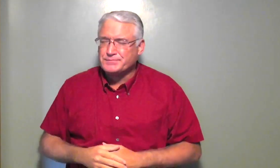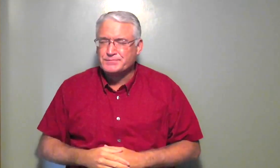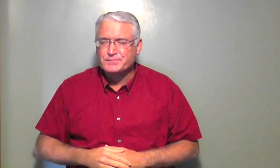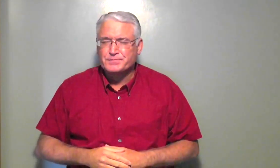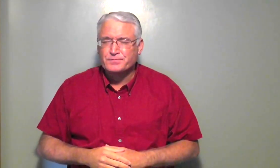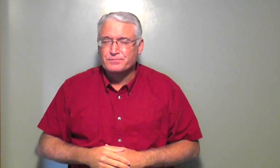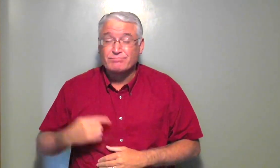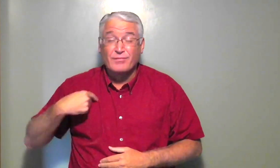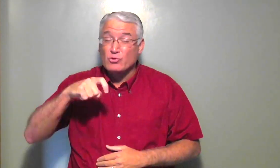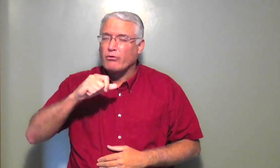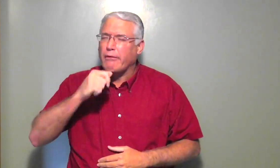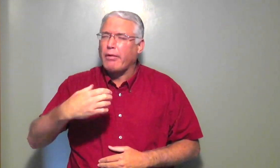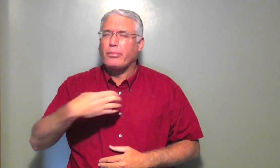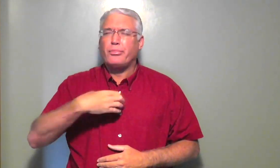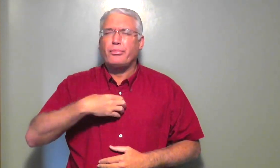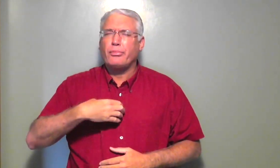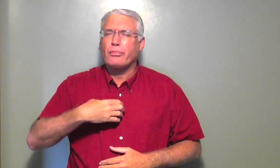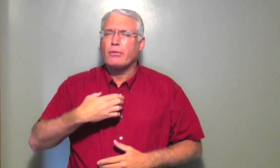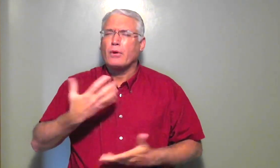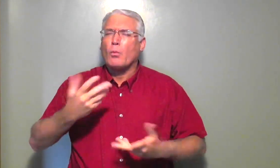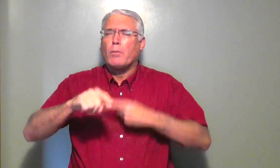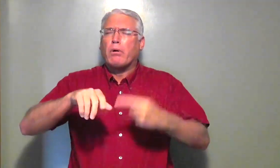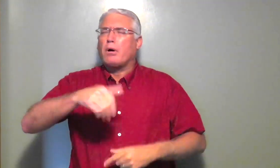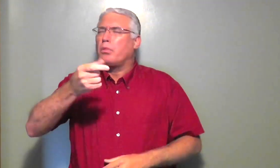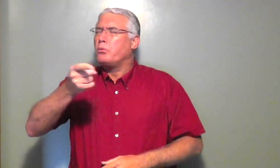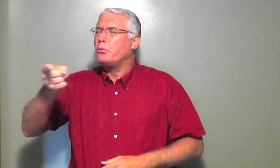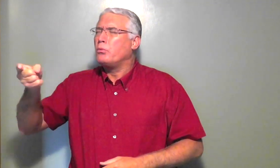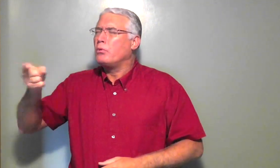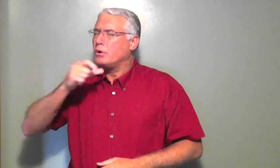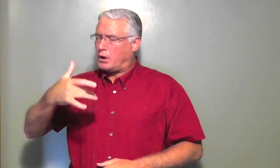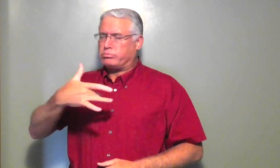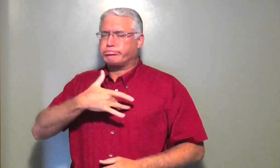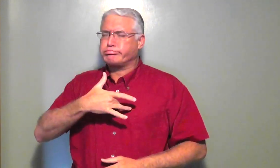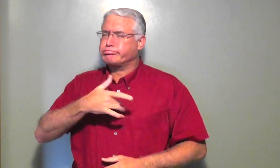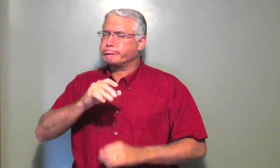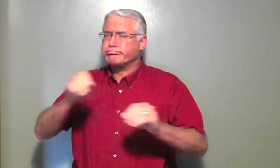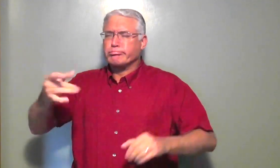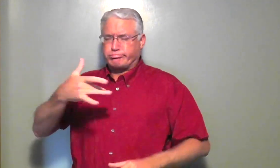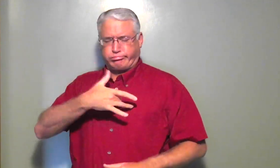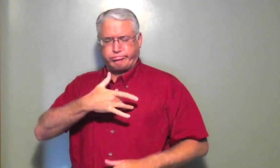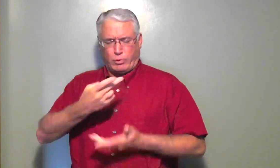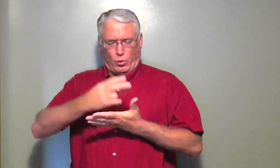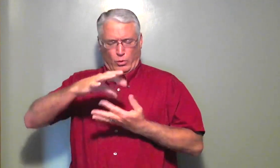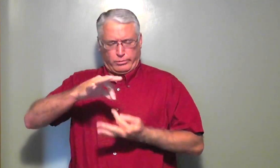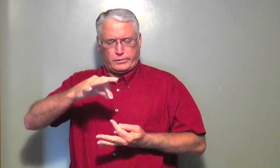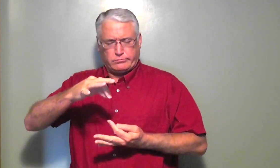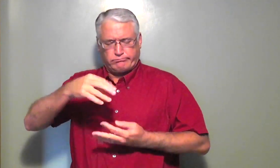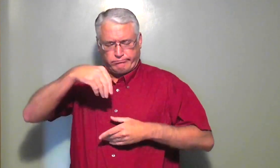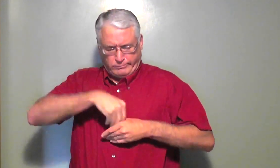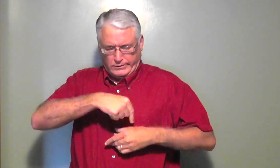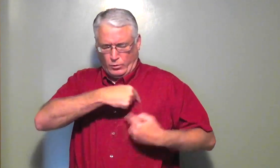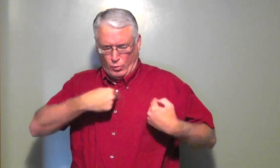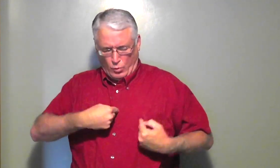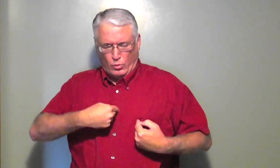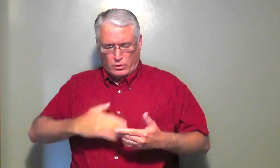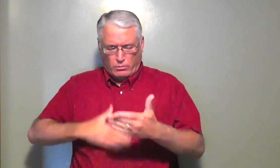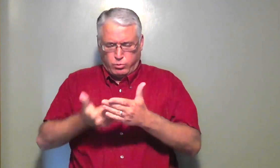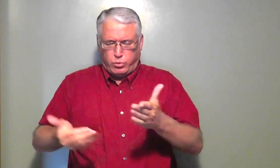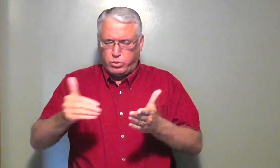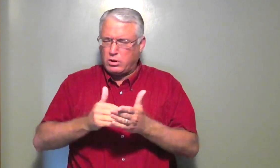mercy on us. We should not complain, saying, well, what about other people that their hearts have not been touched? We've not seen